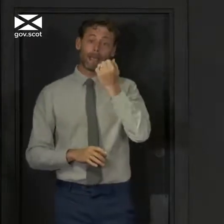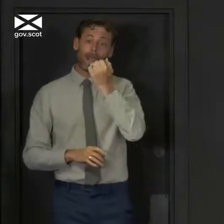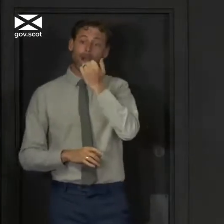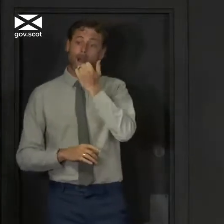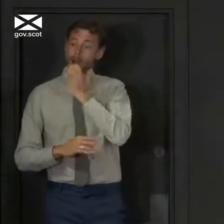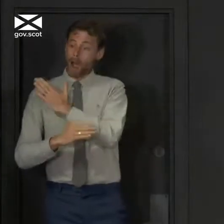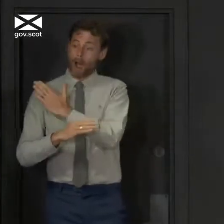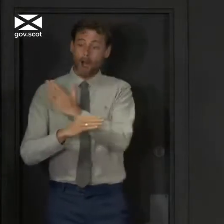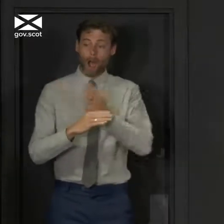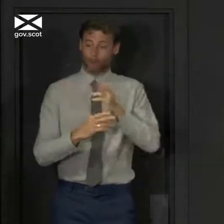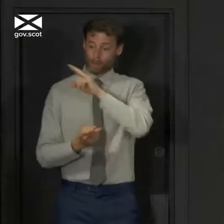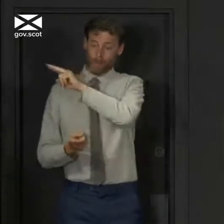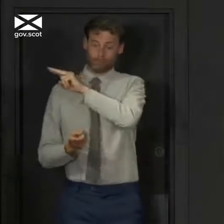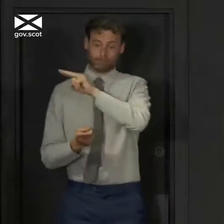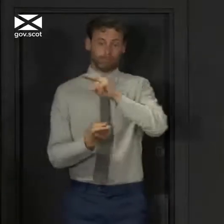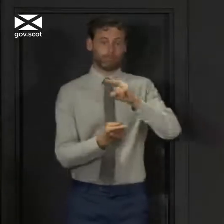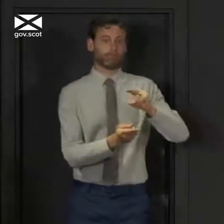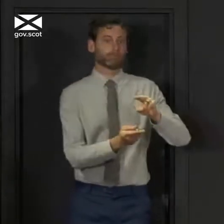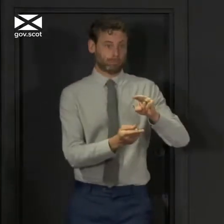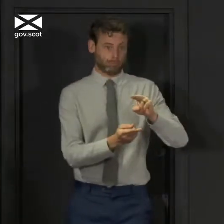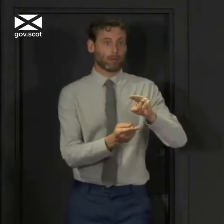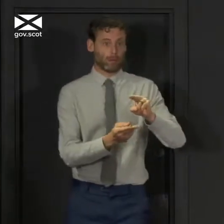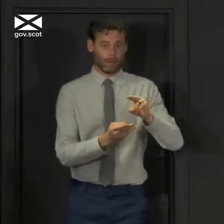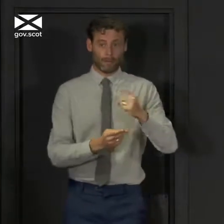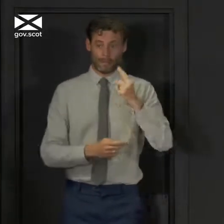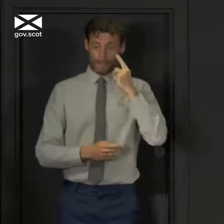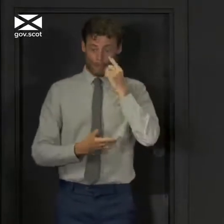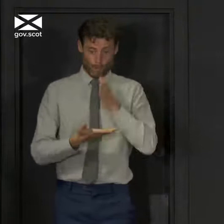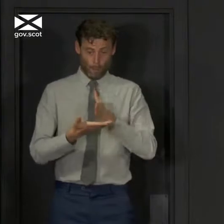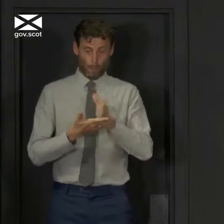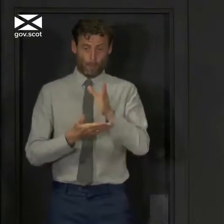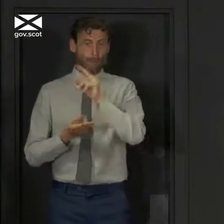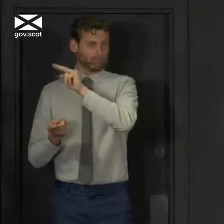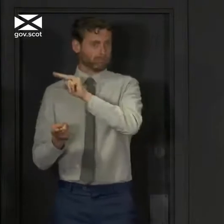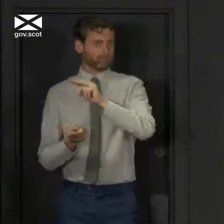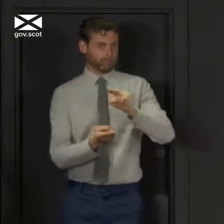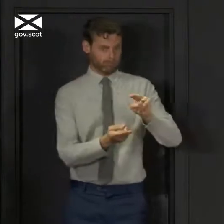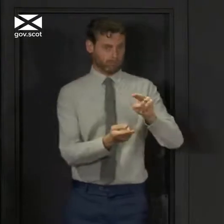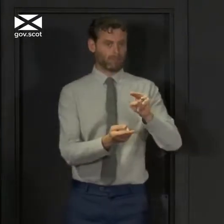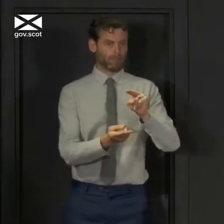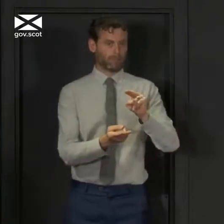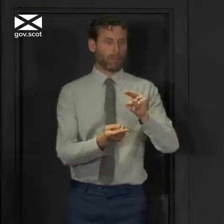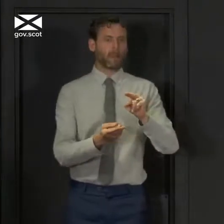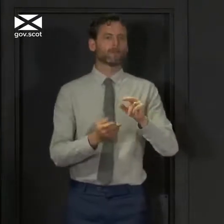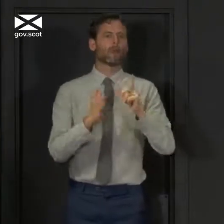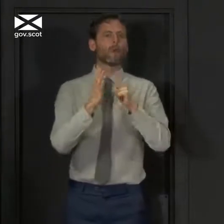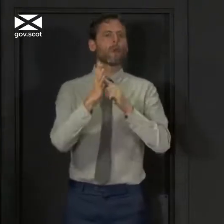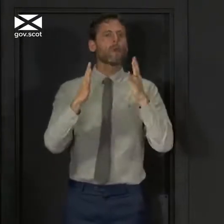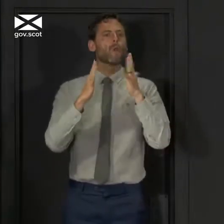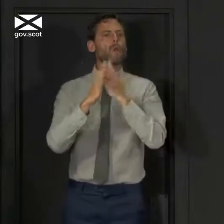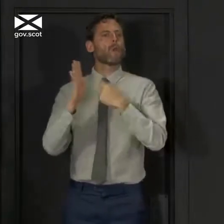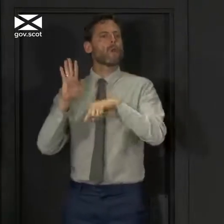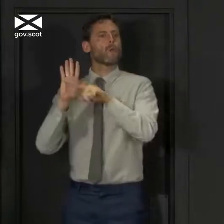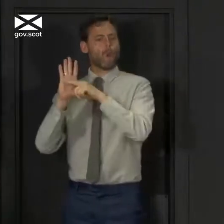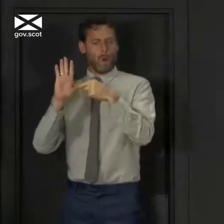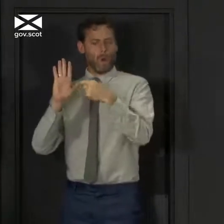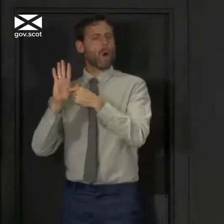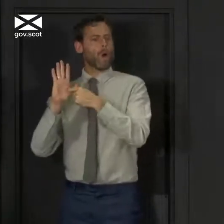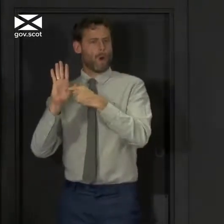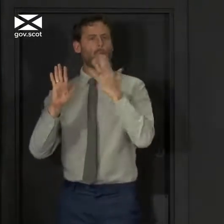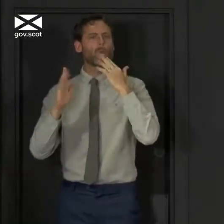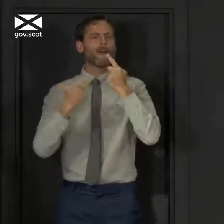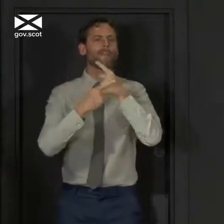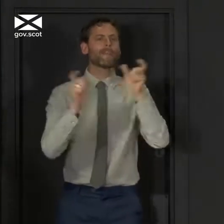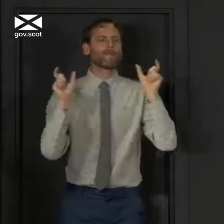-19 cases is now sustained and unmistakable. As you know, the law requires us to formally review